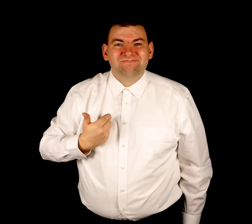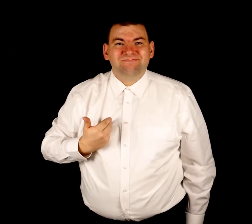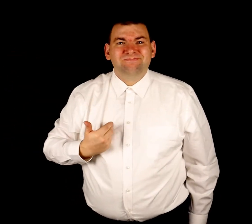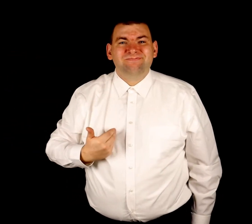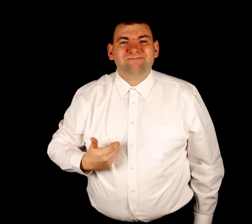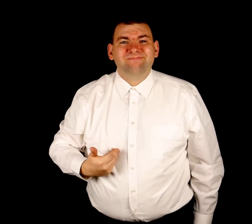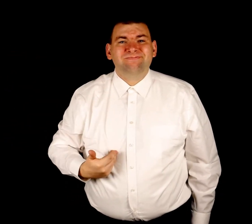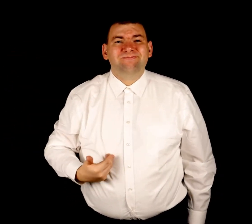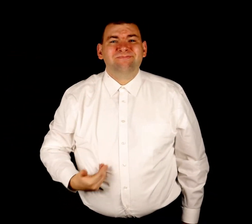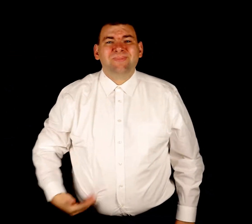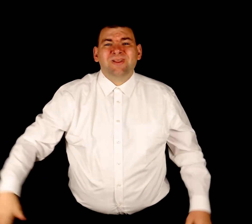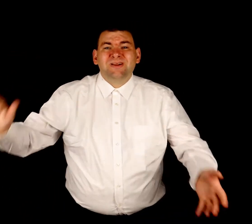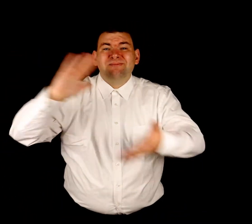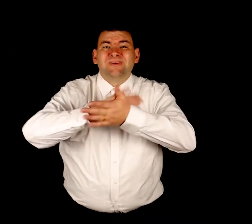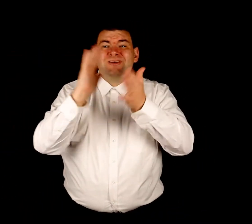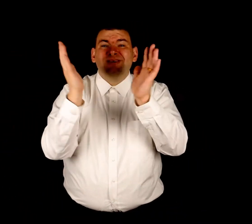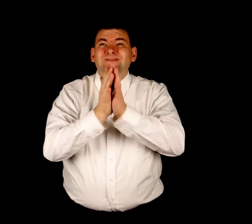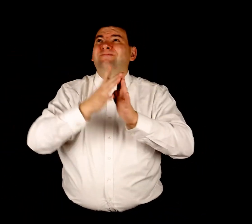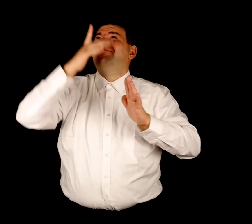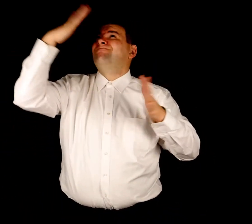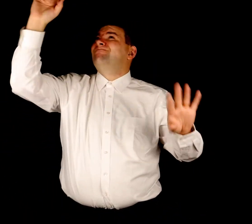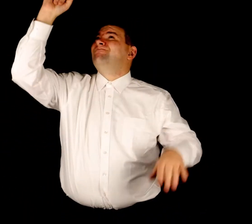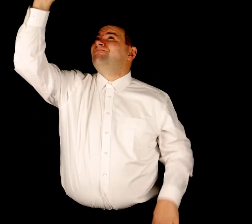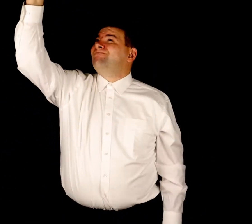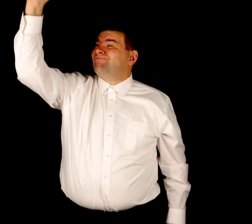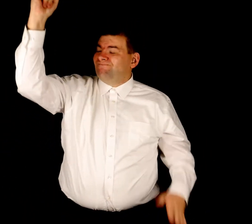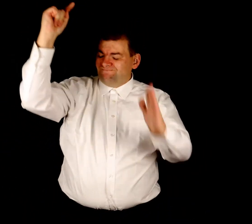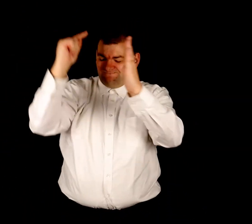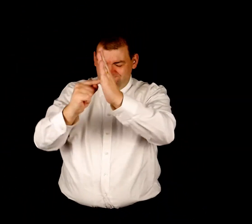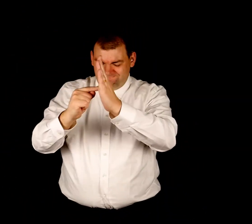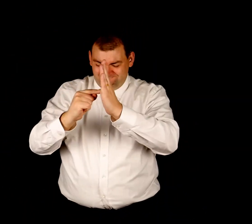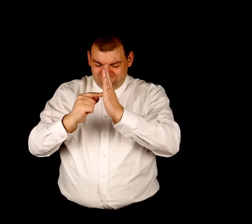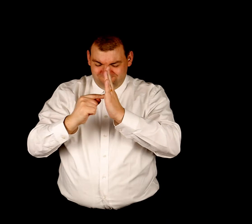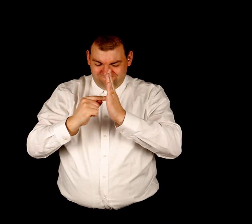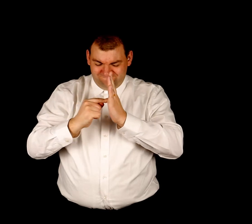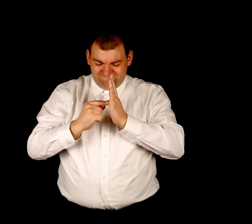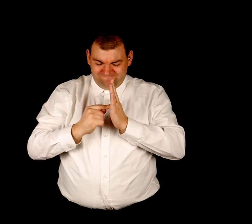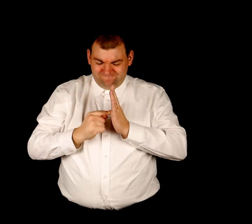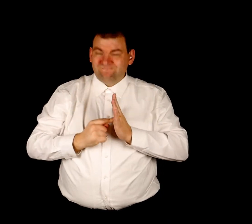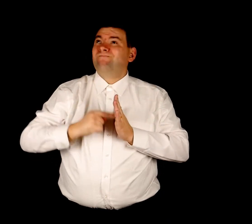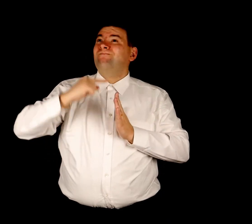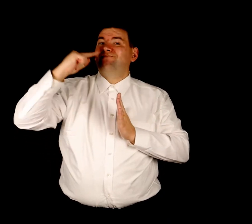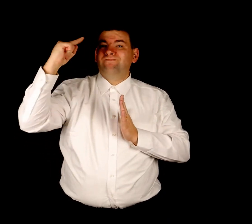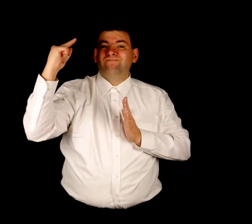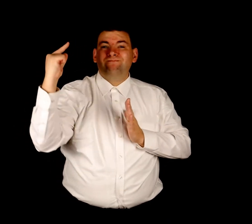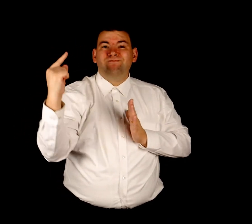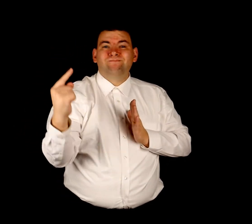And peace that you alone